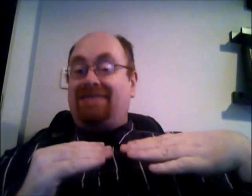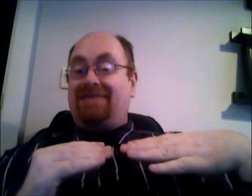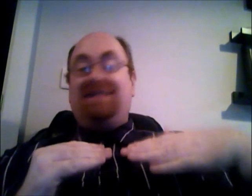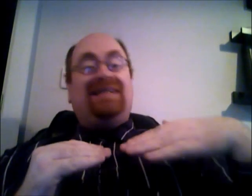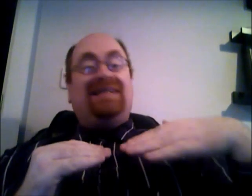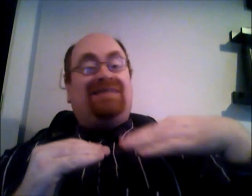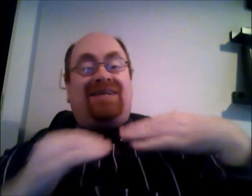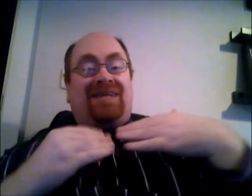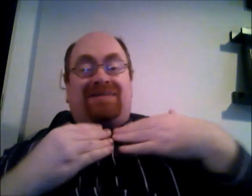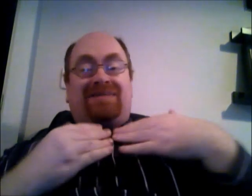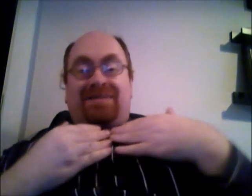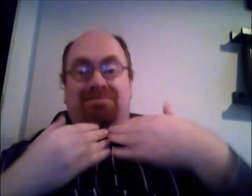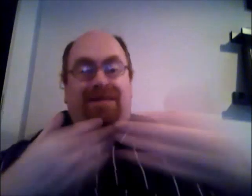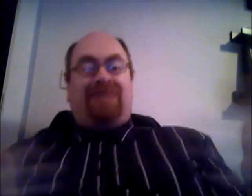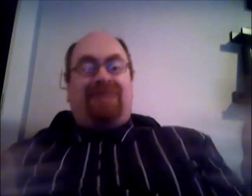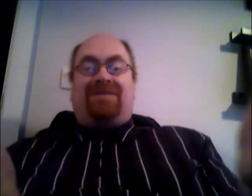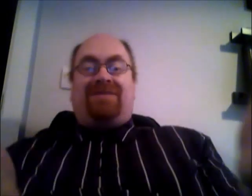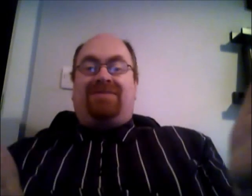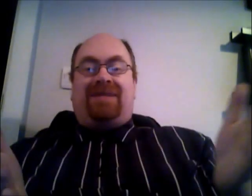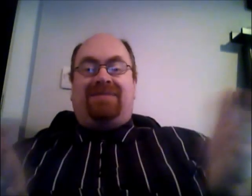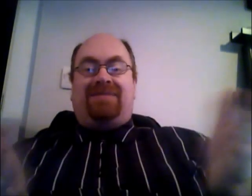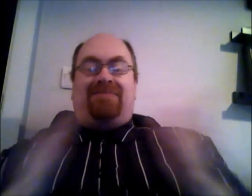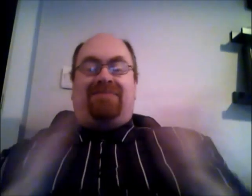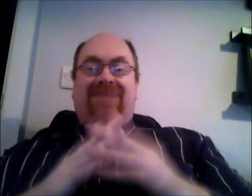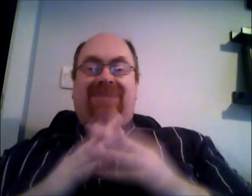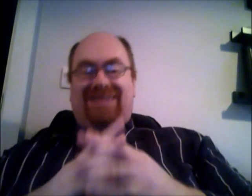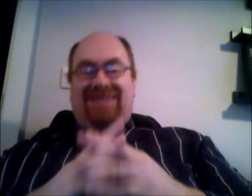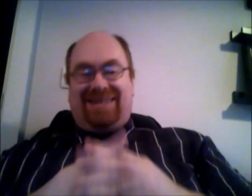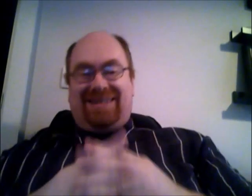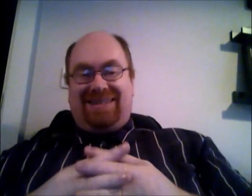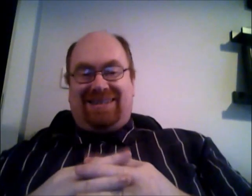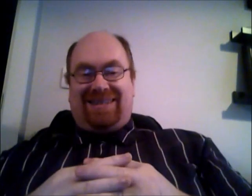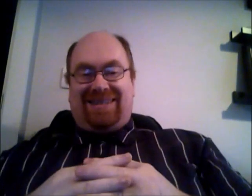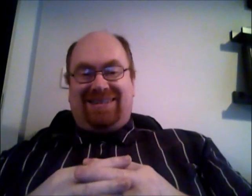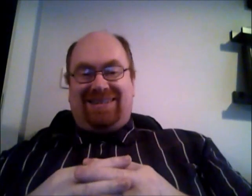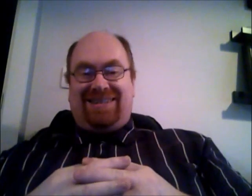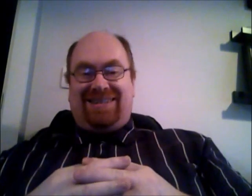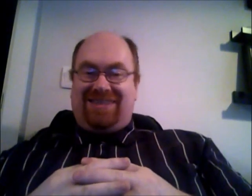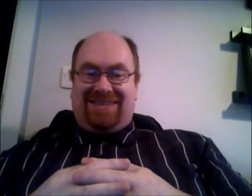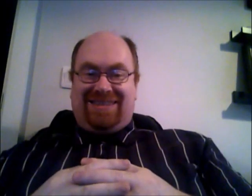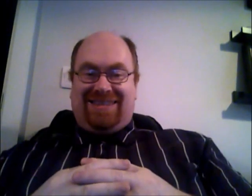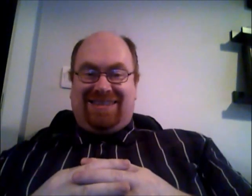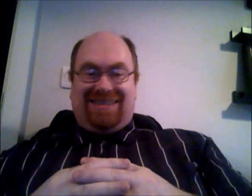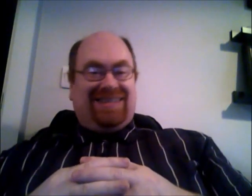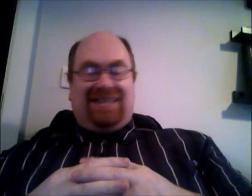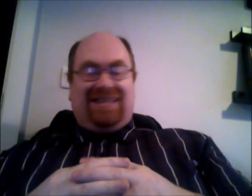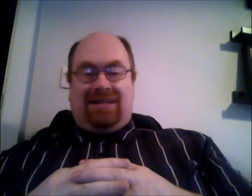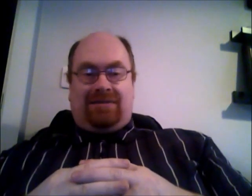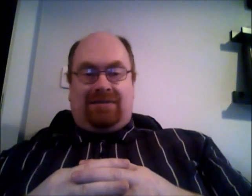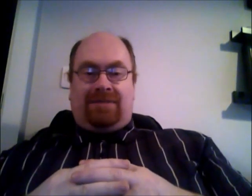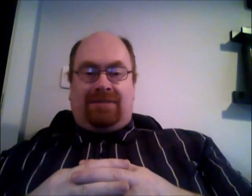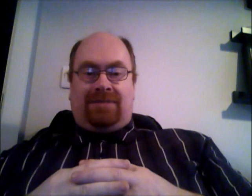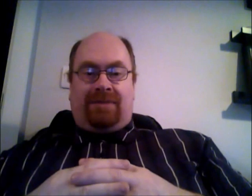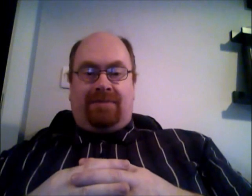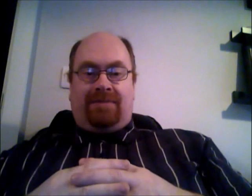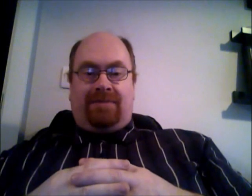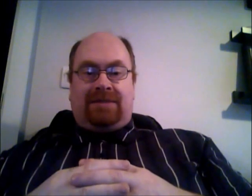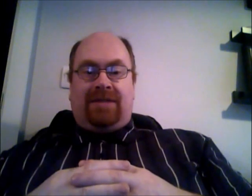they were not going to have to be big we'll go back to being big spenders like you like the the naughty no but the problem is the way they were